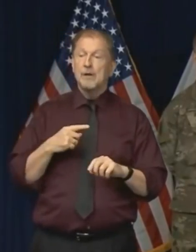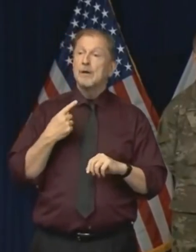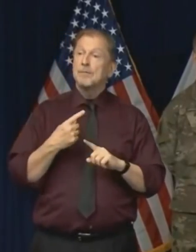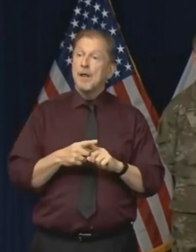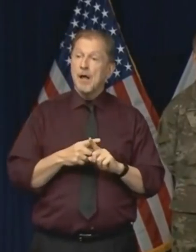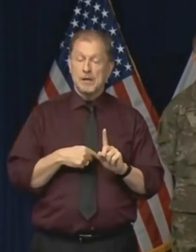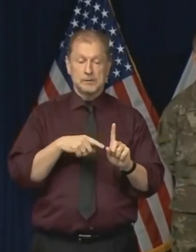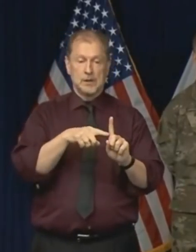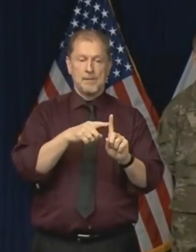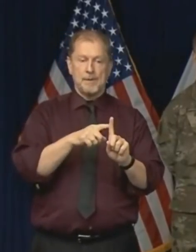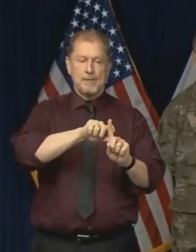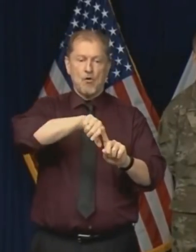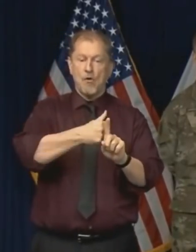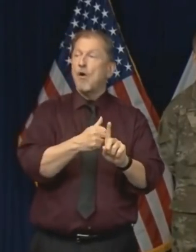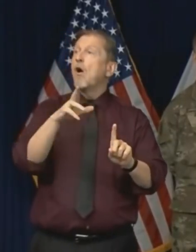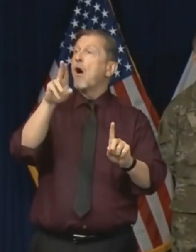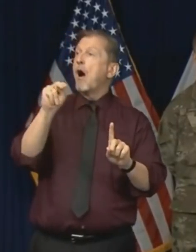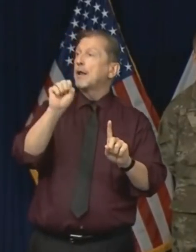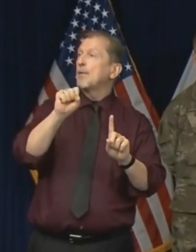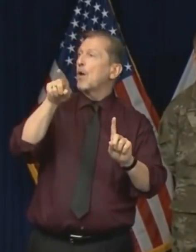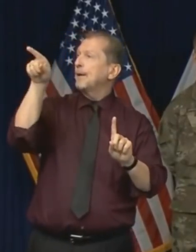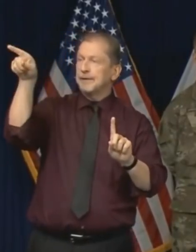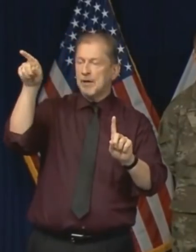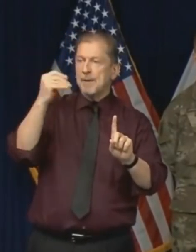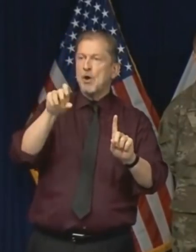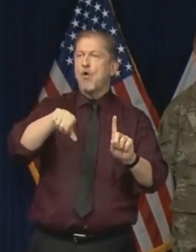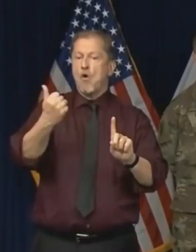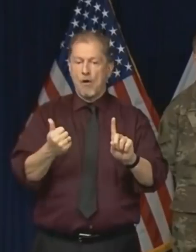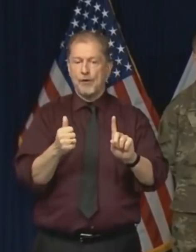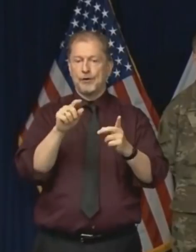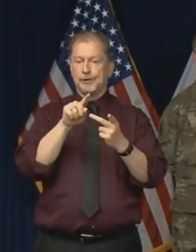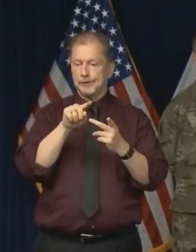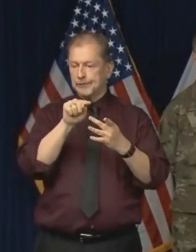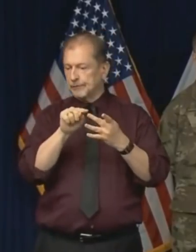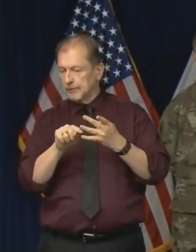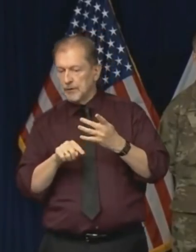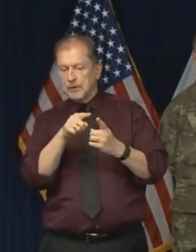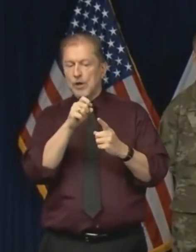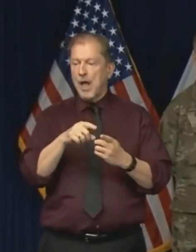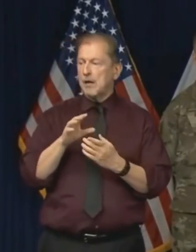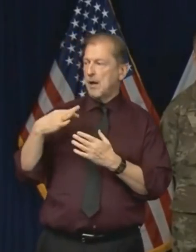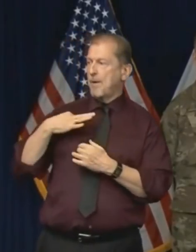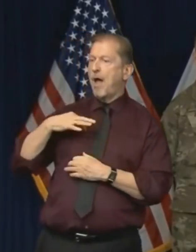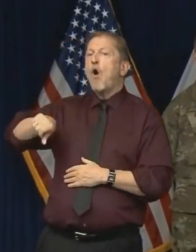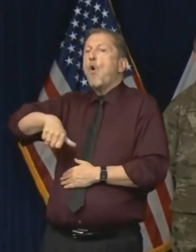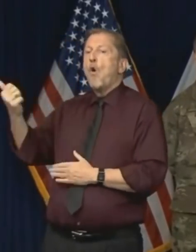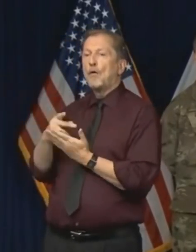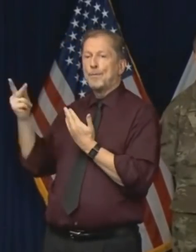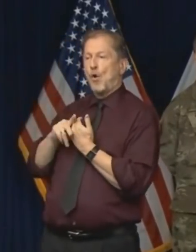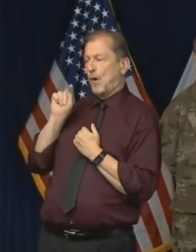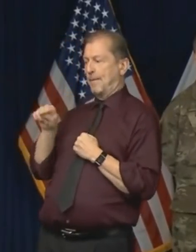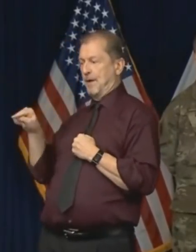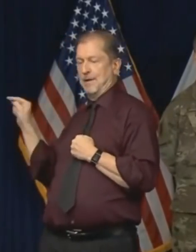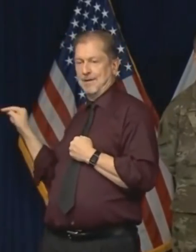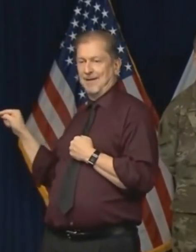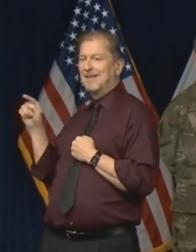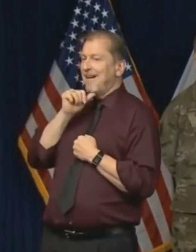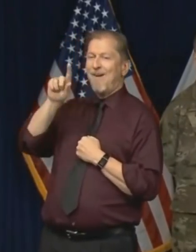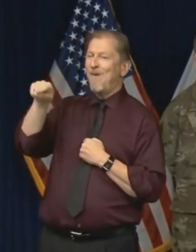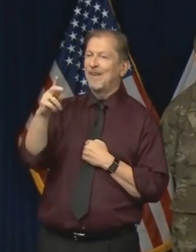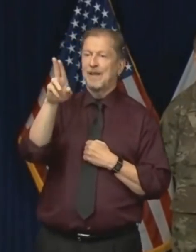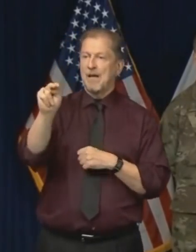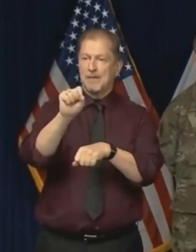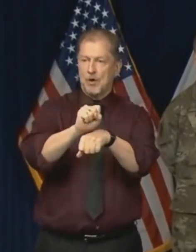exist that by the state and by the federal government that they've recently created. And so to the extent someone actually, the law